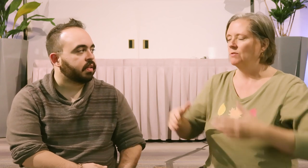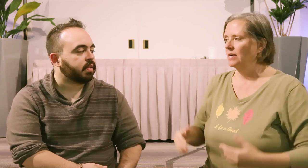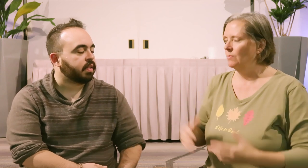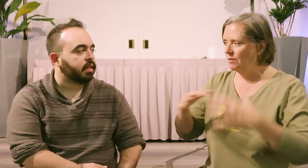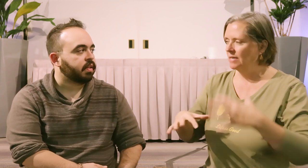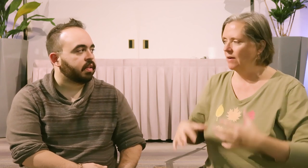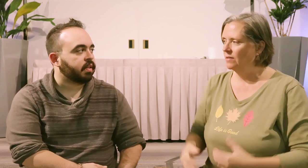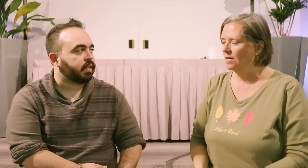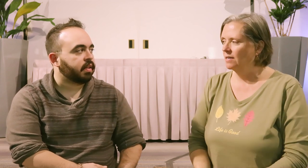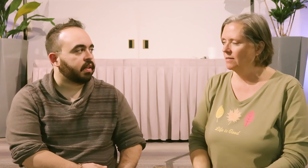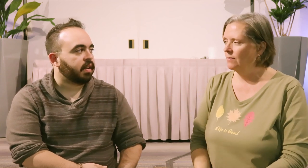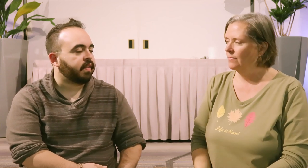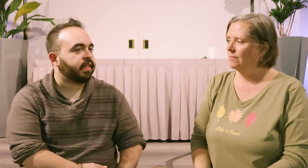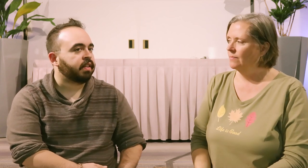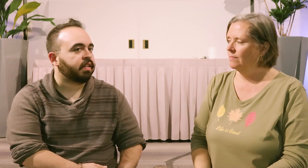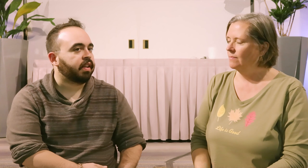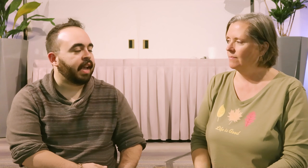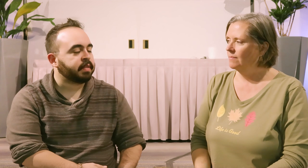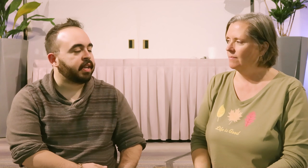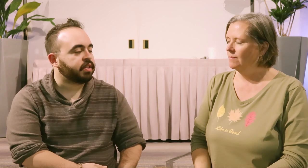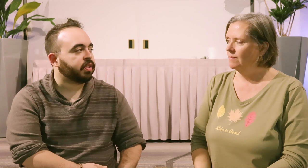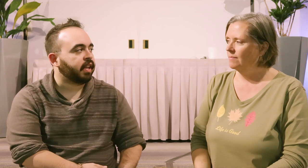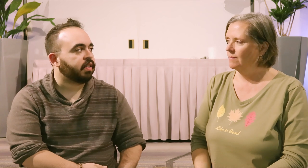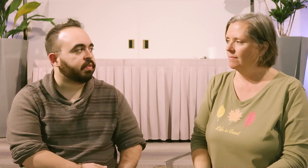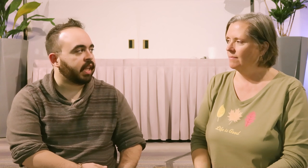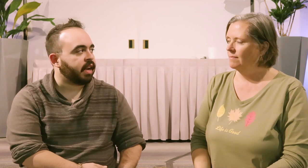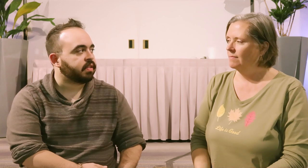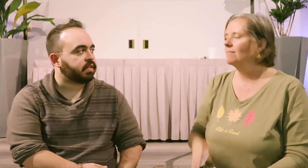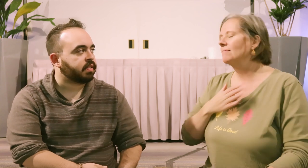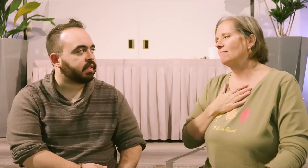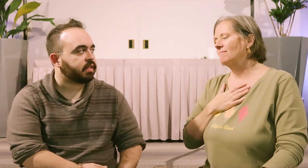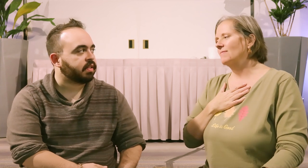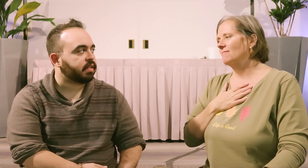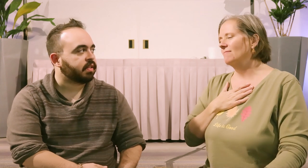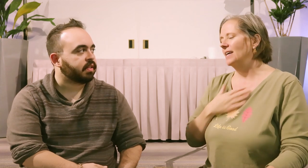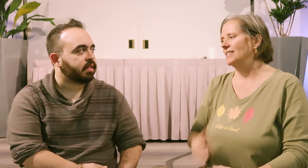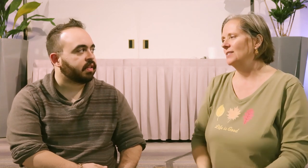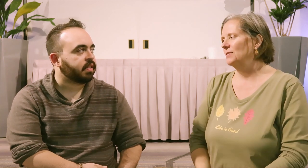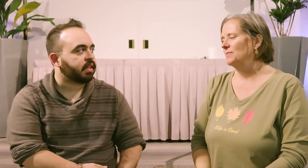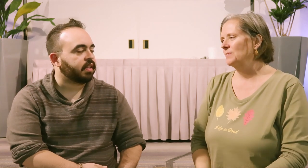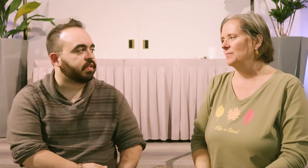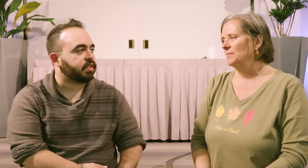direction when you clear out the junk. I feel exponentially relaxed. Nice. Like there's,